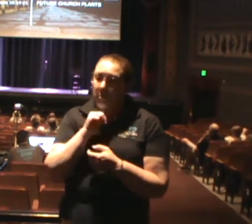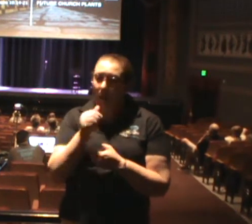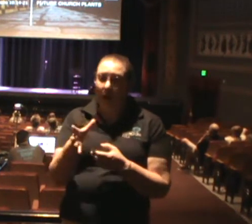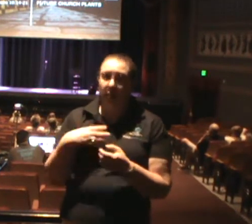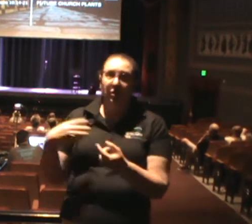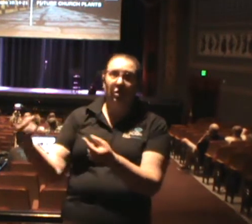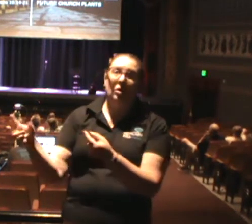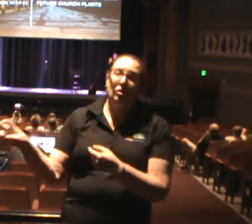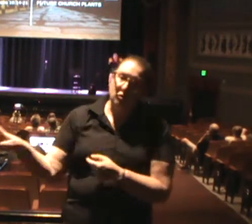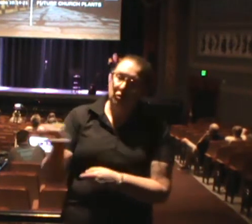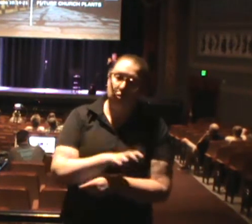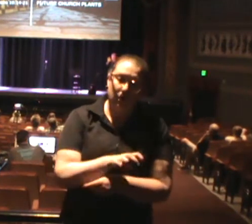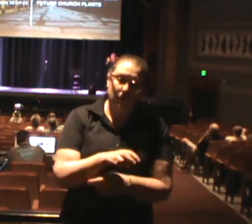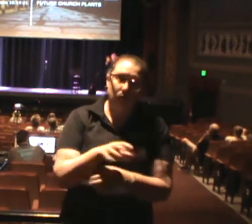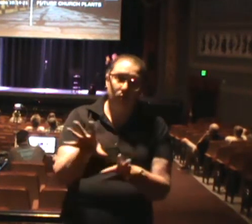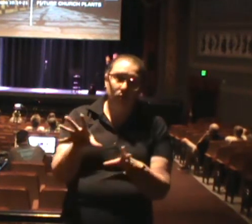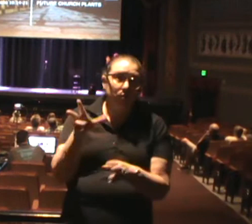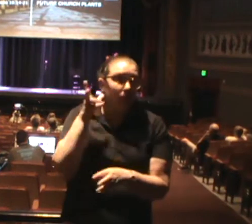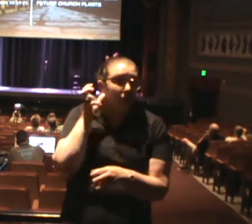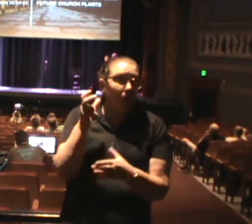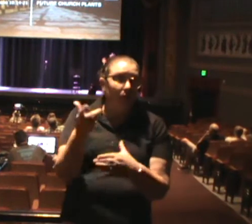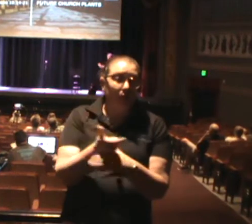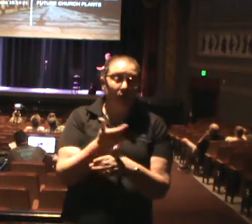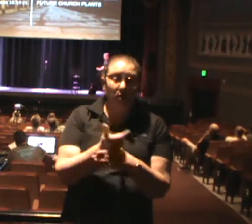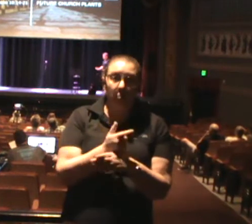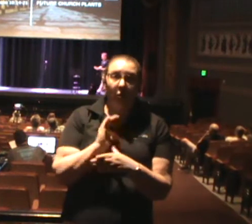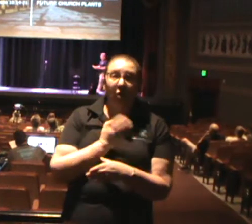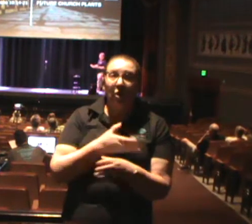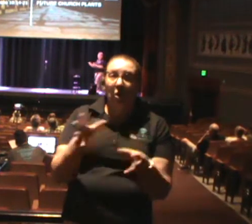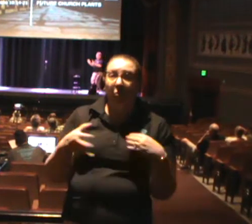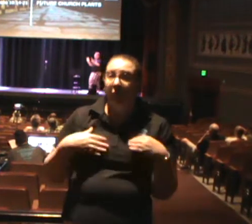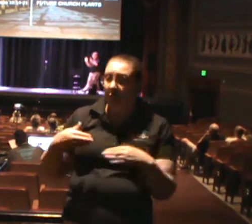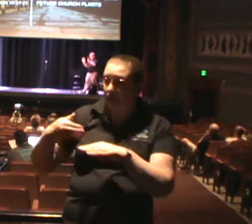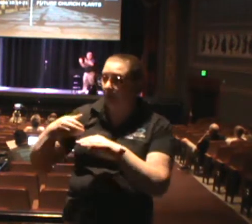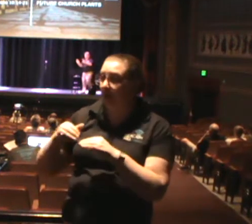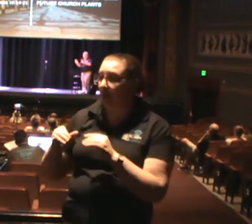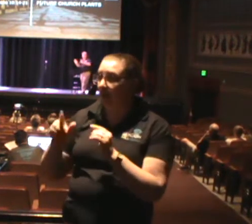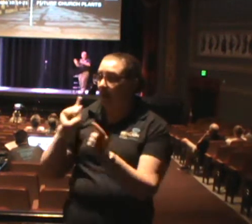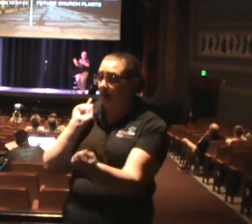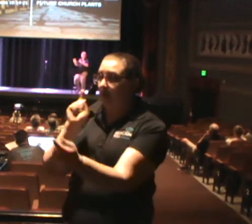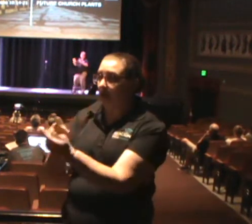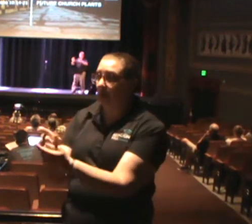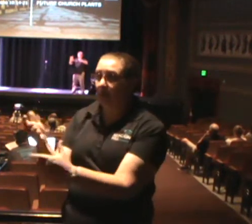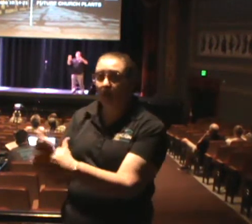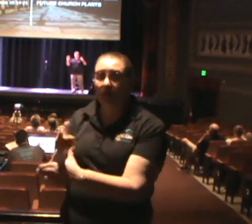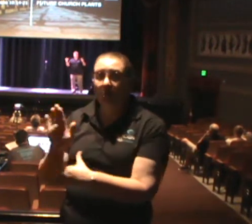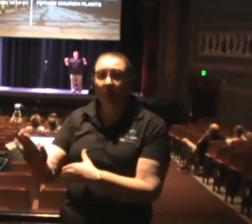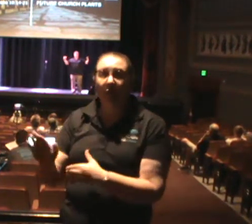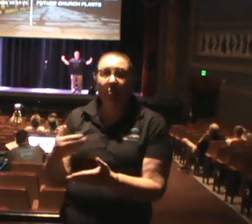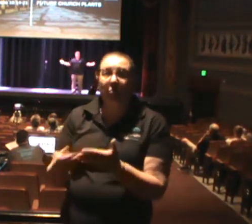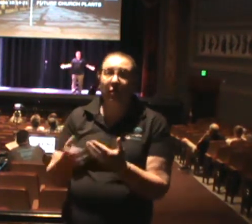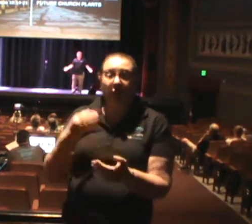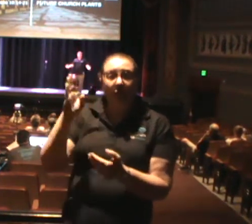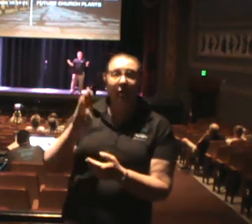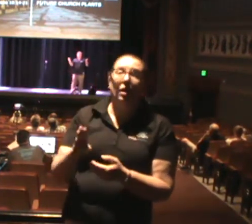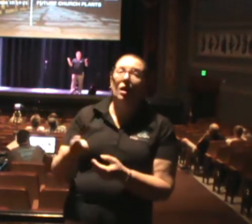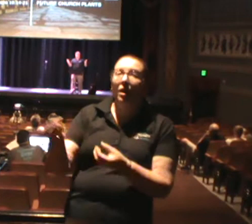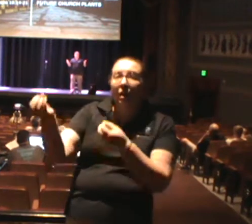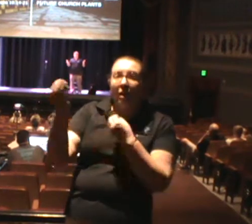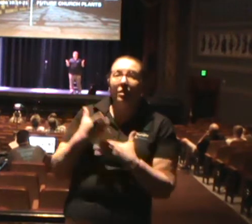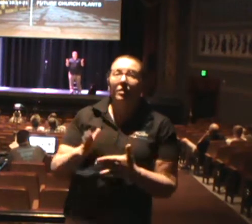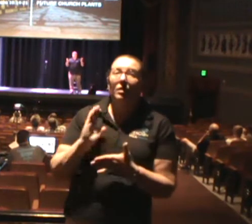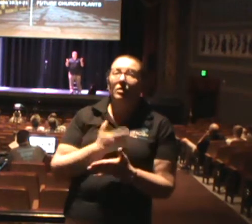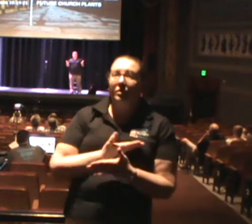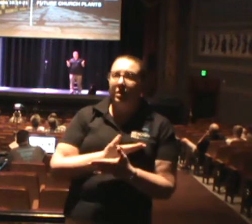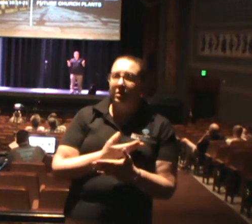gospel to them. So whether or not God tells us to plan another church in Hopewell somewhere in America or to the ends of the earth, this money has been